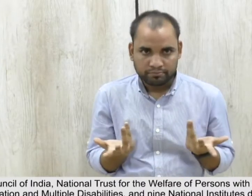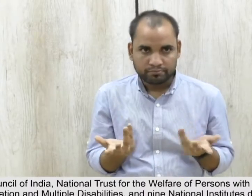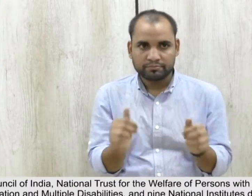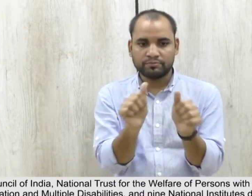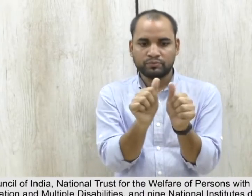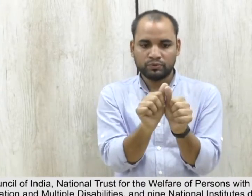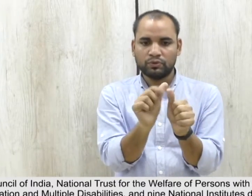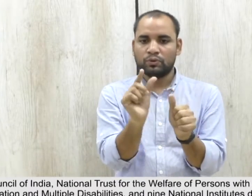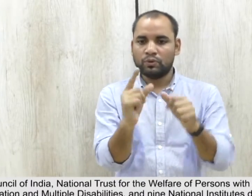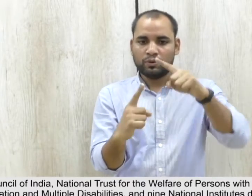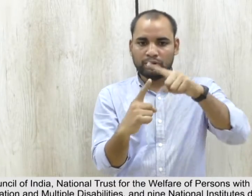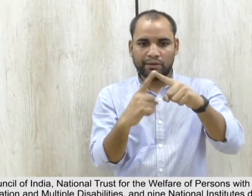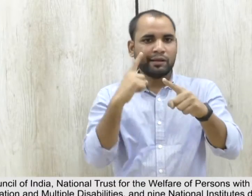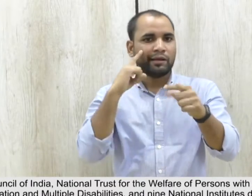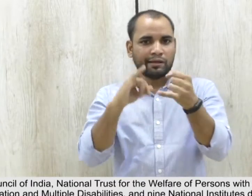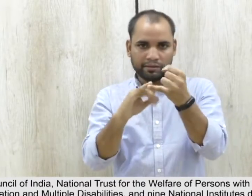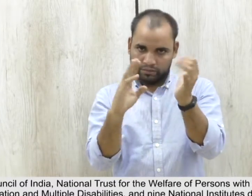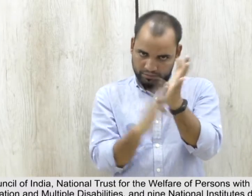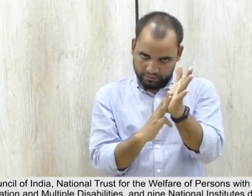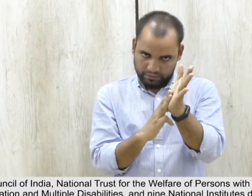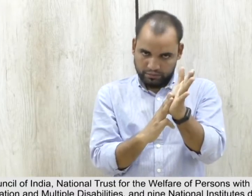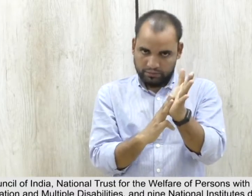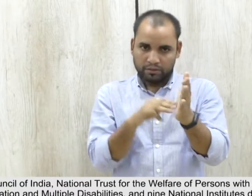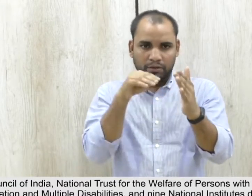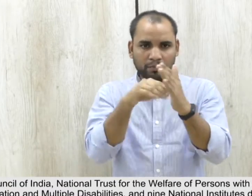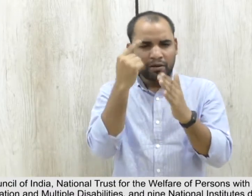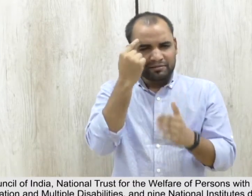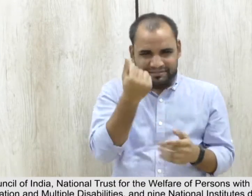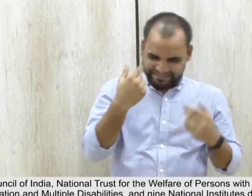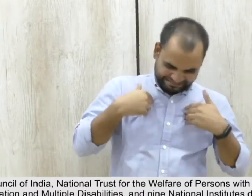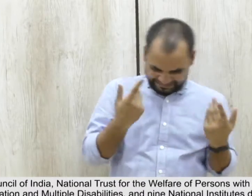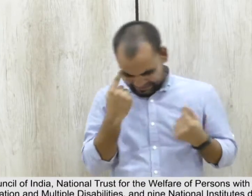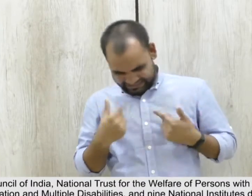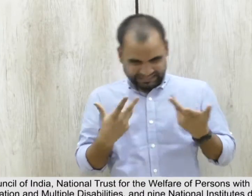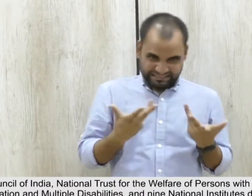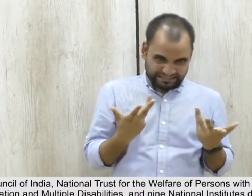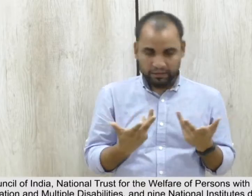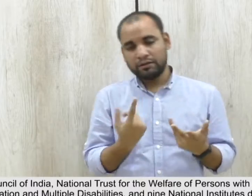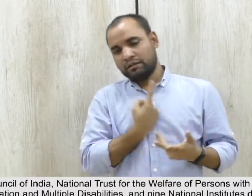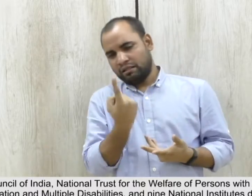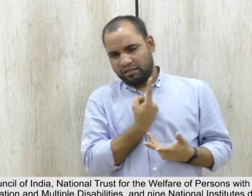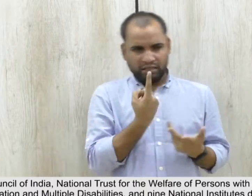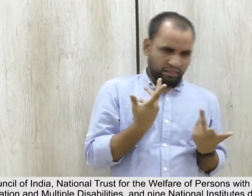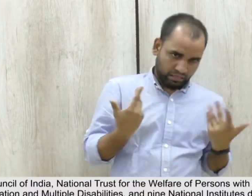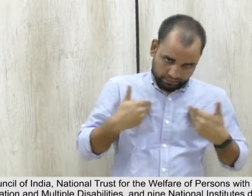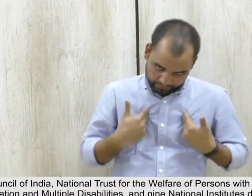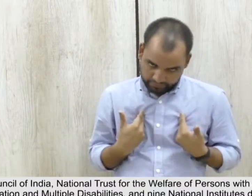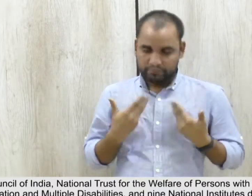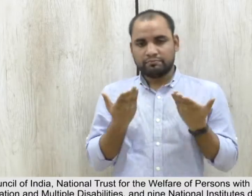3.15 Trust for the Welfare of Persons with Autism, Cerebral Palsy, Mental Retardation and Multiple Disabilities 4